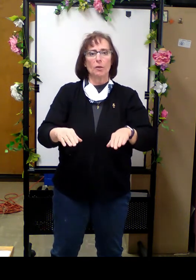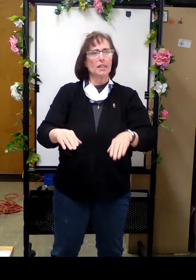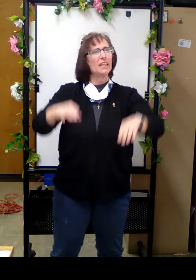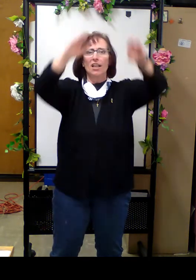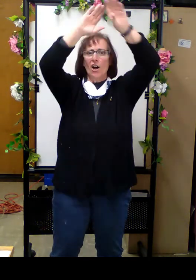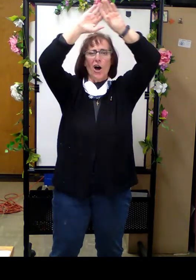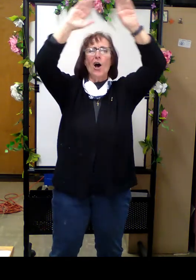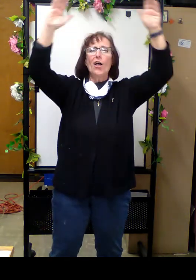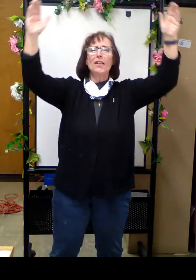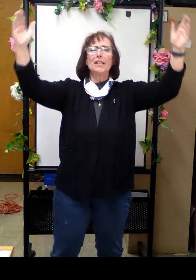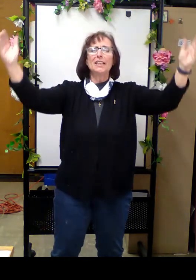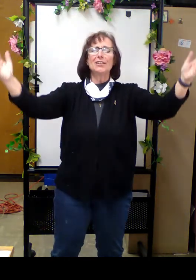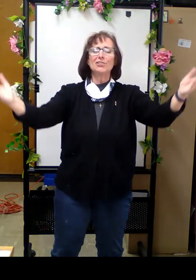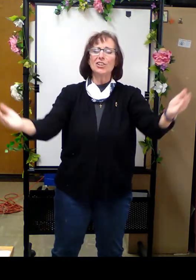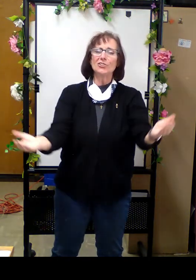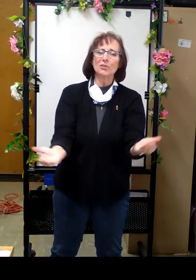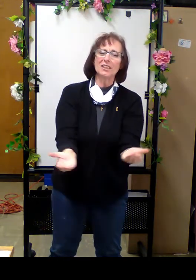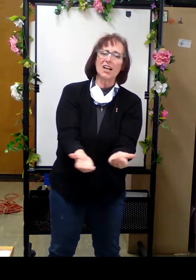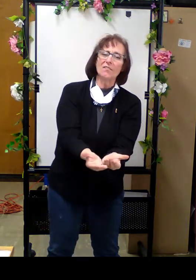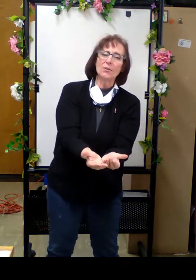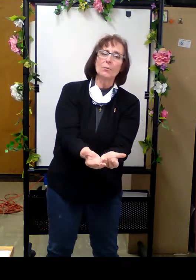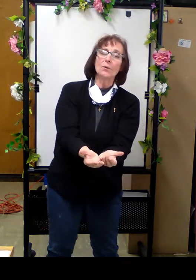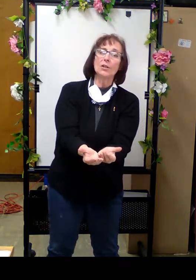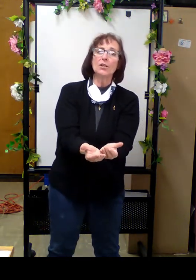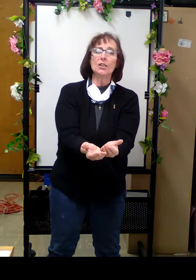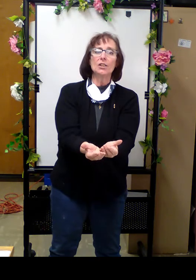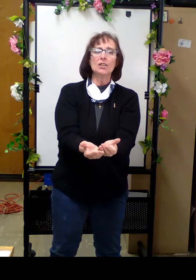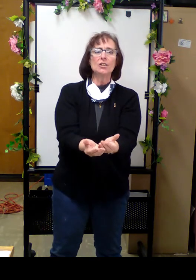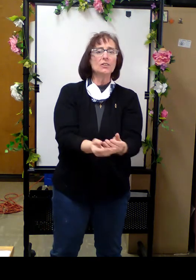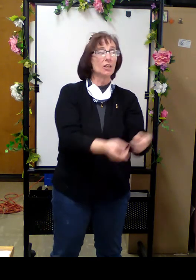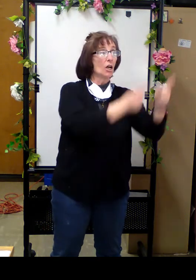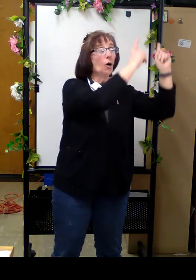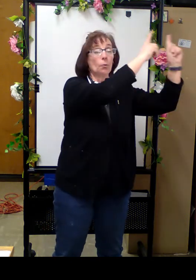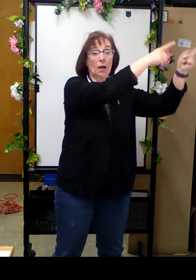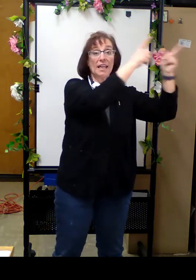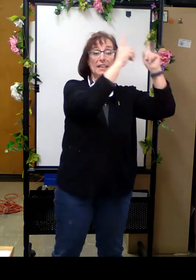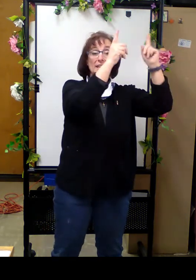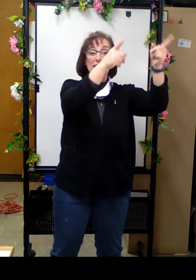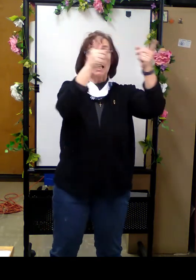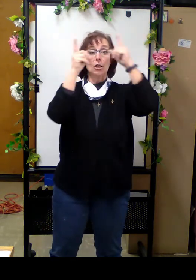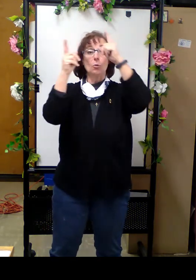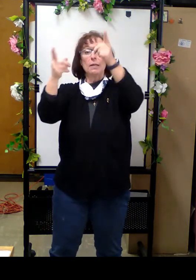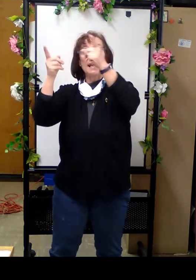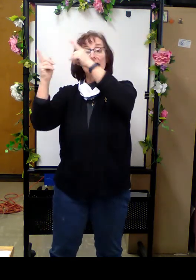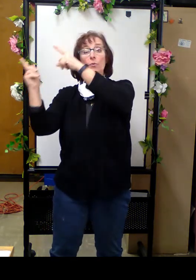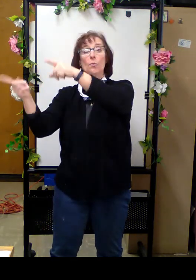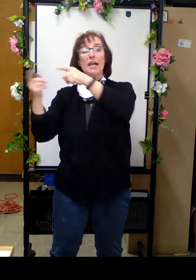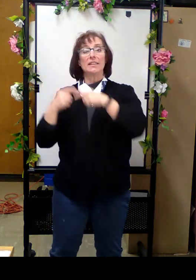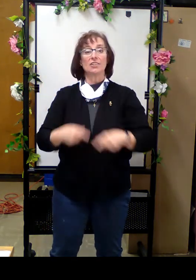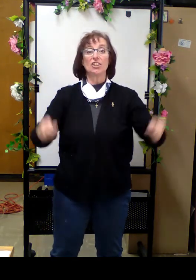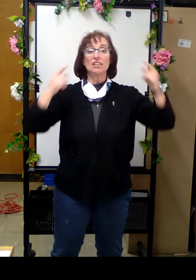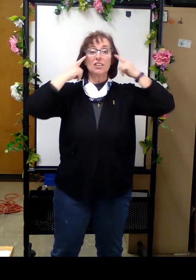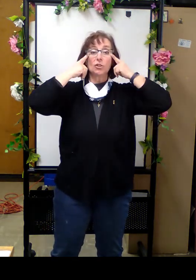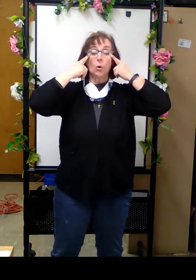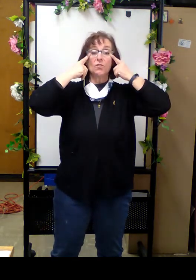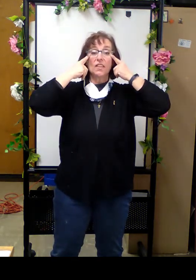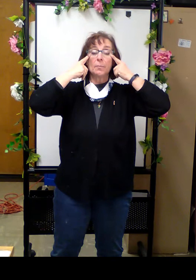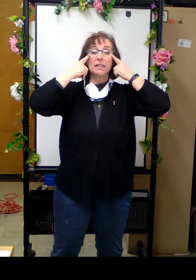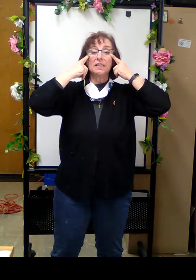one